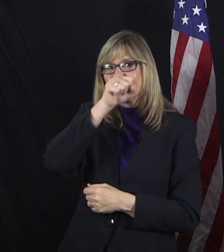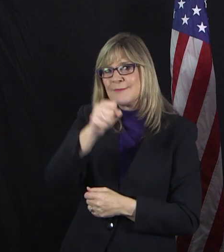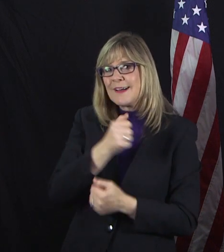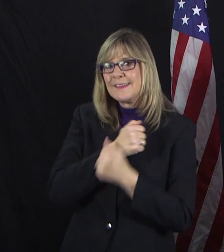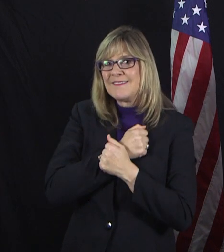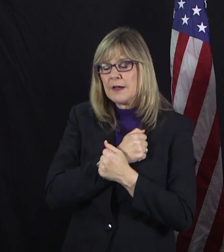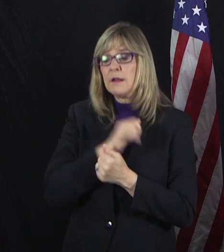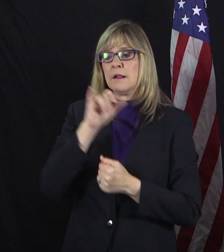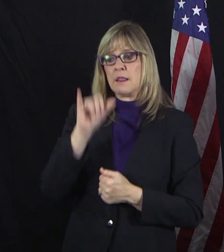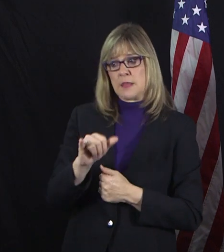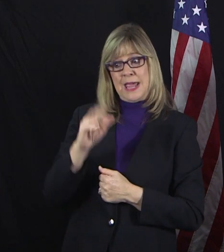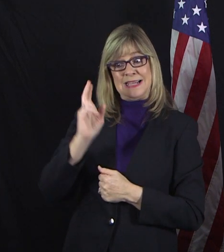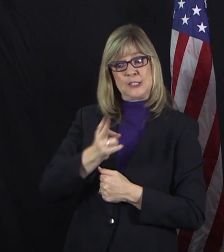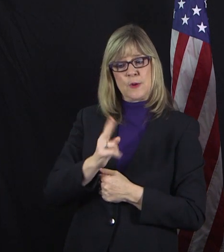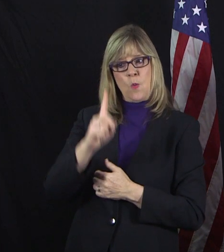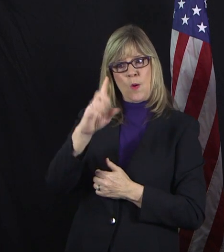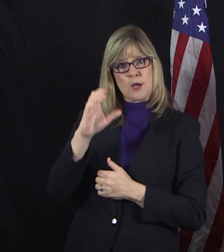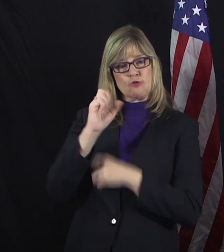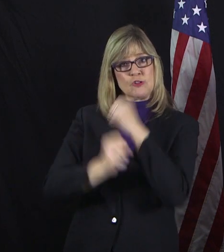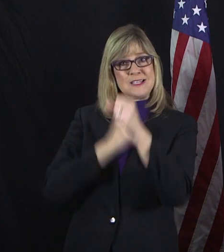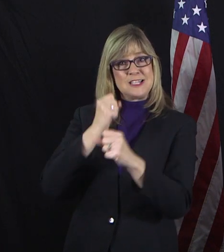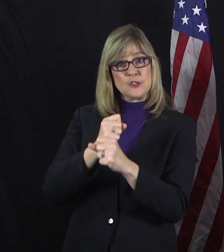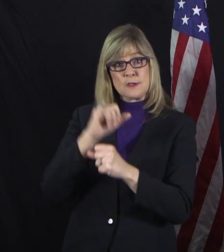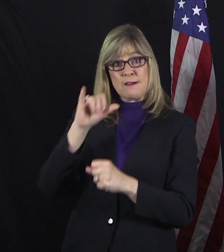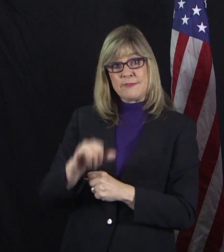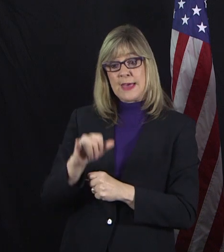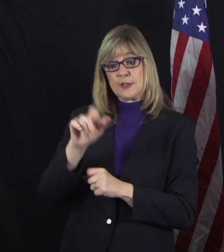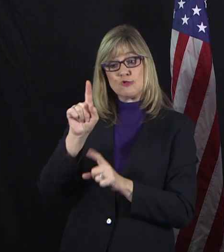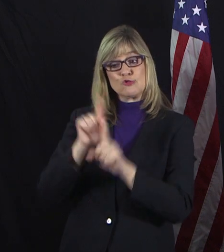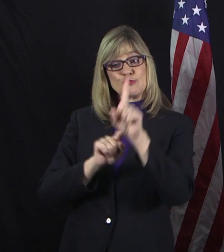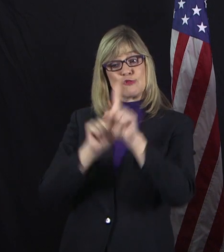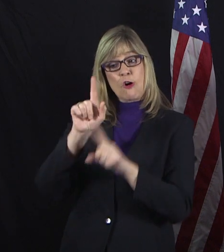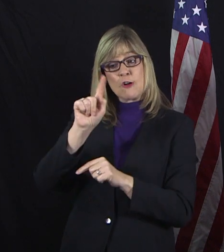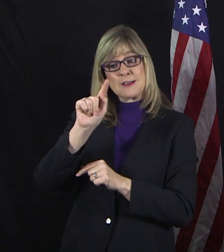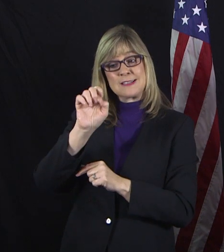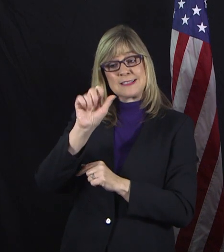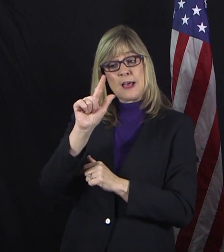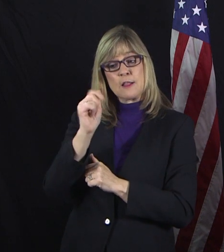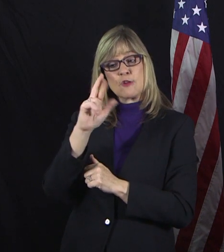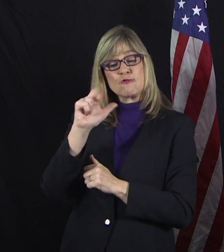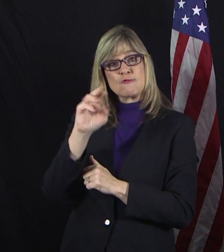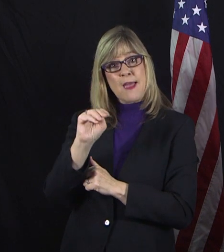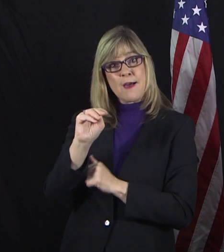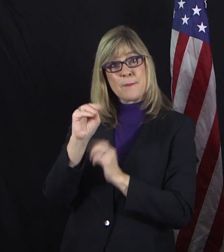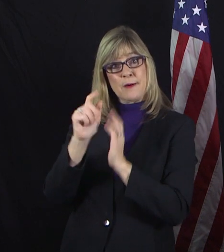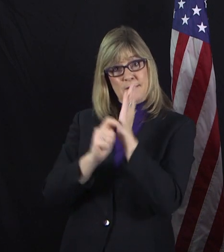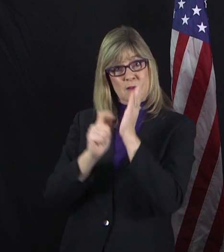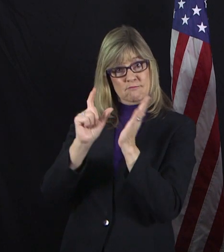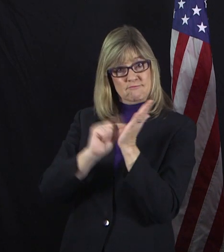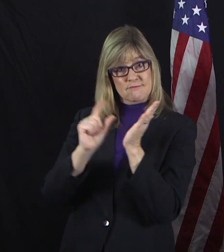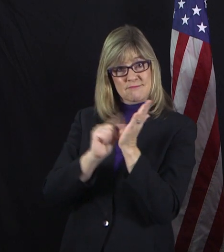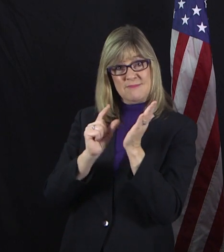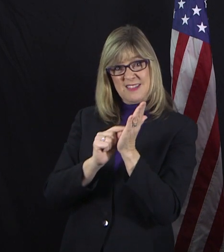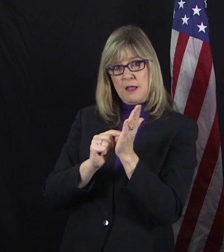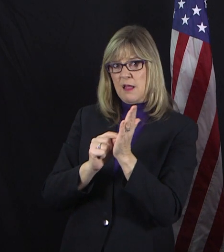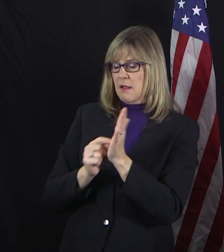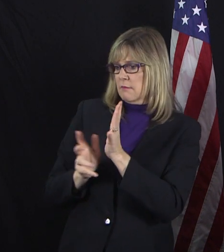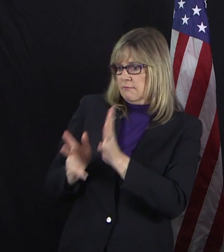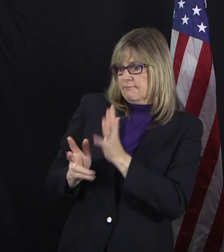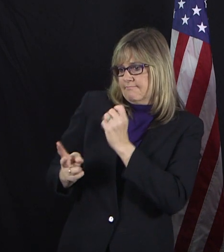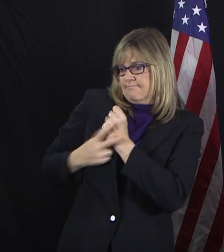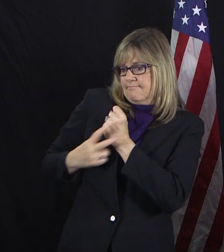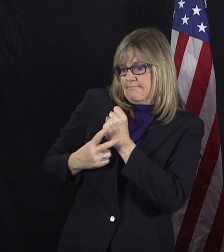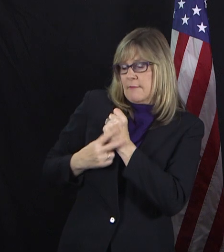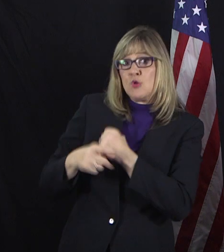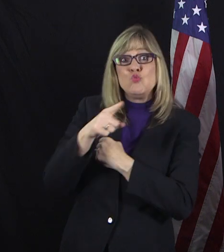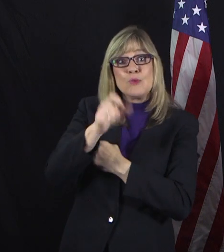of the Star Telegram archives. You can see what the paper looked like on your birthday, your kid's birthday.